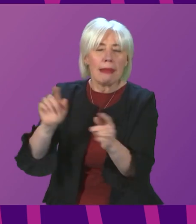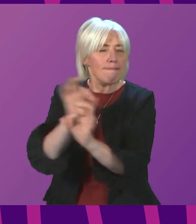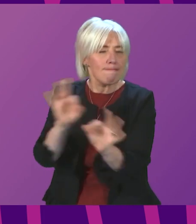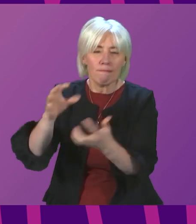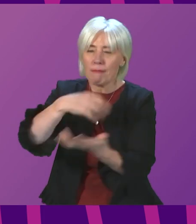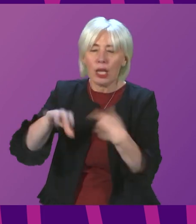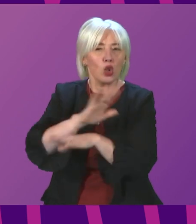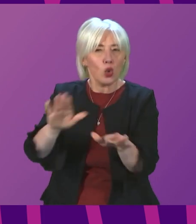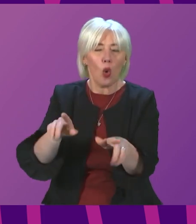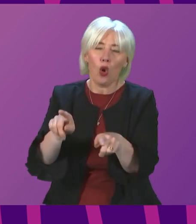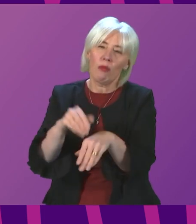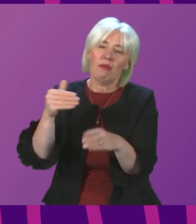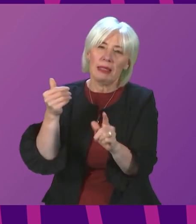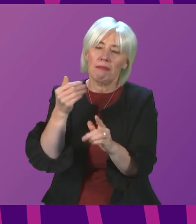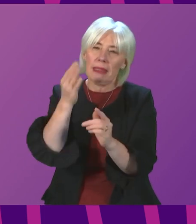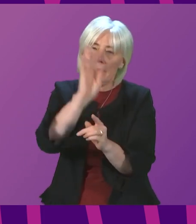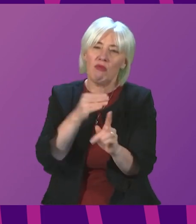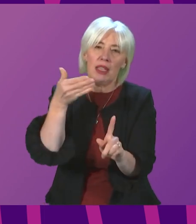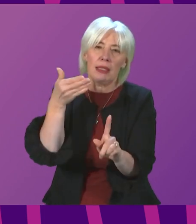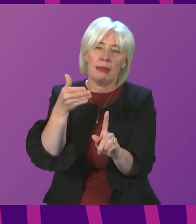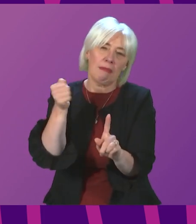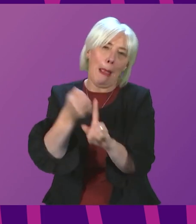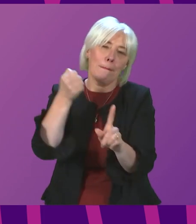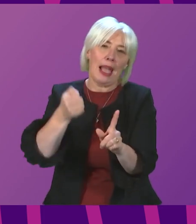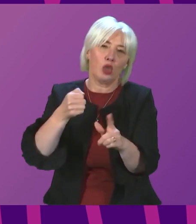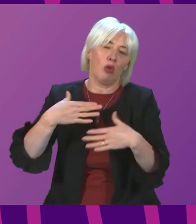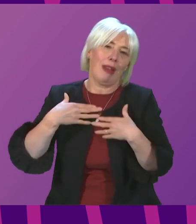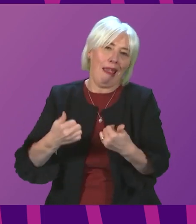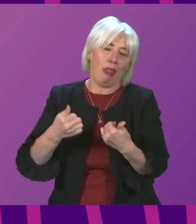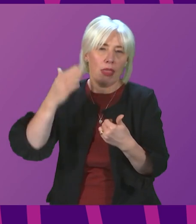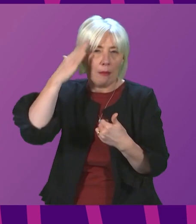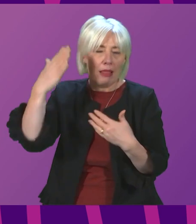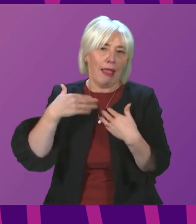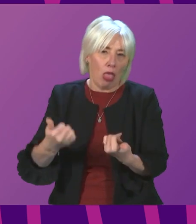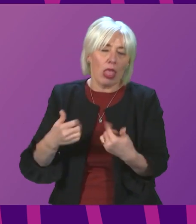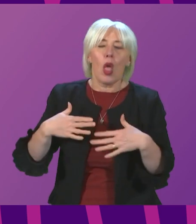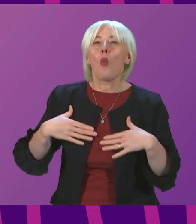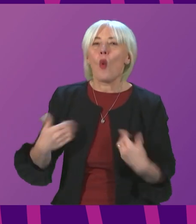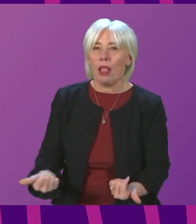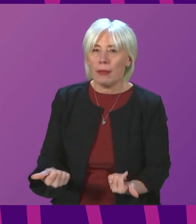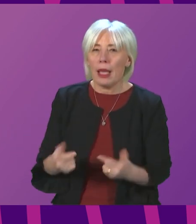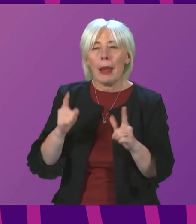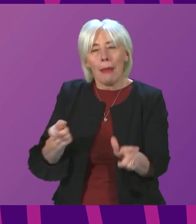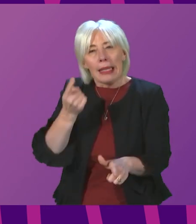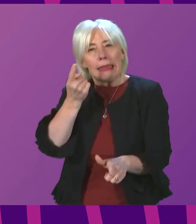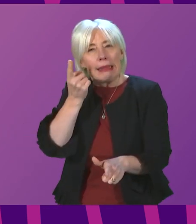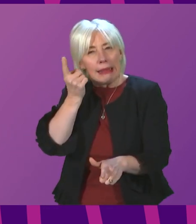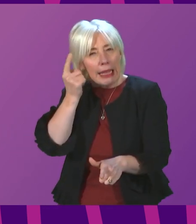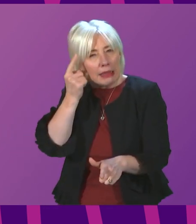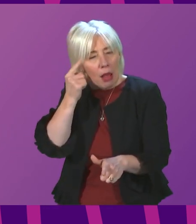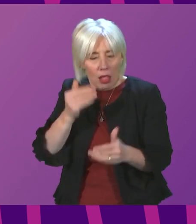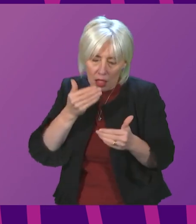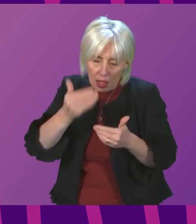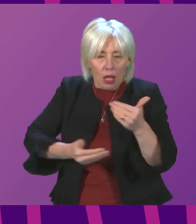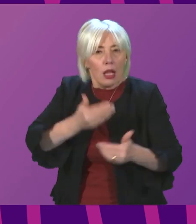serious impact on mental health and wellbeing. But trying to limit social interaction remains a sensible step at this stage. It helps stem,